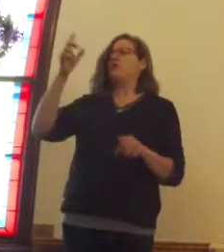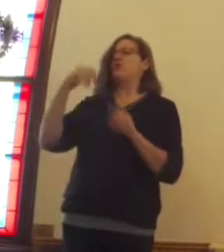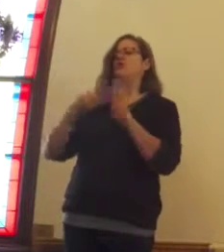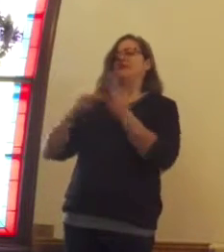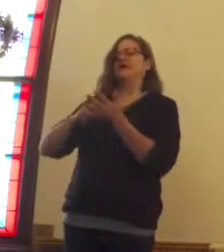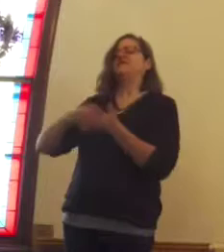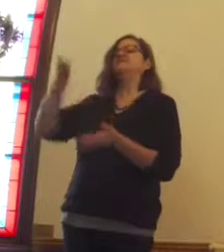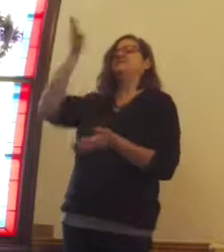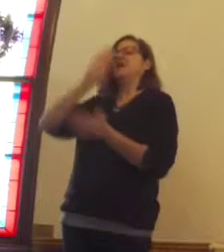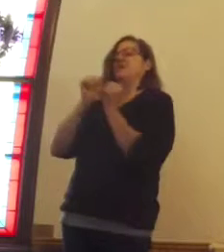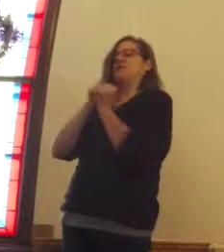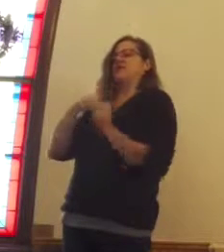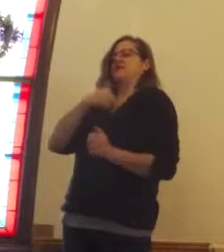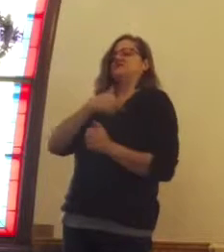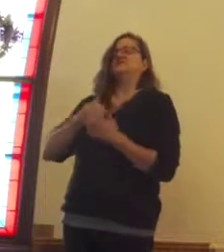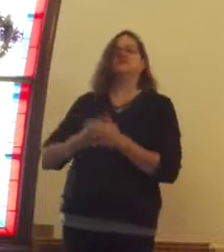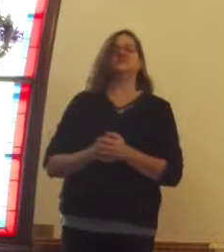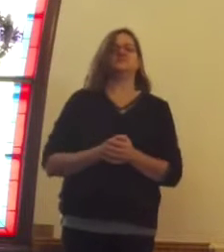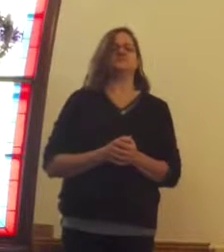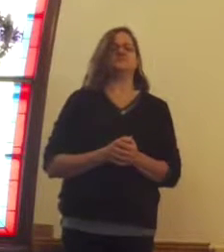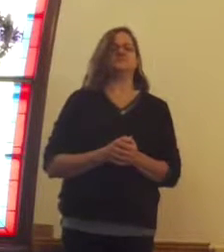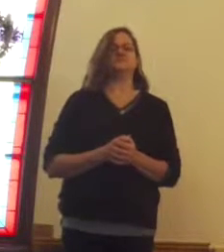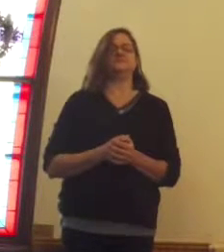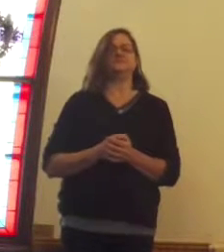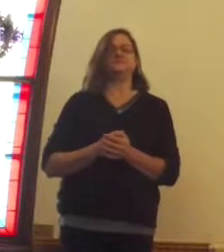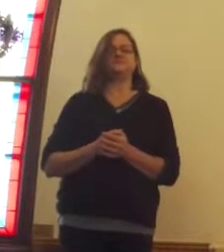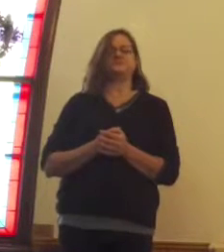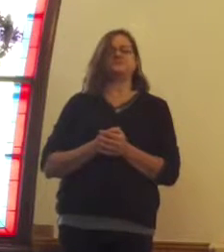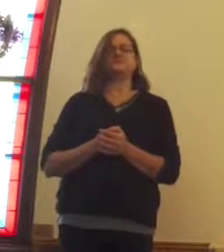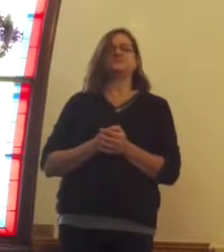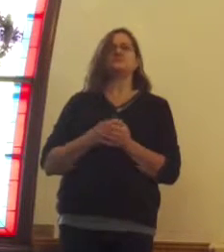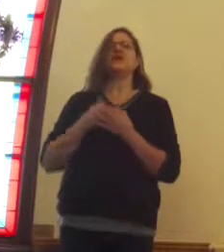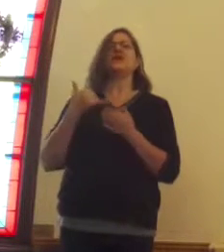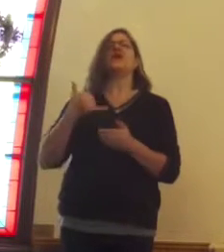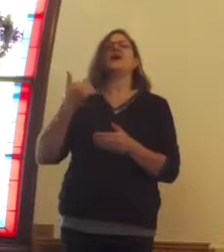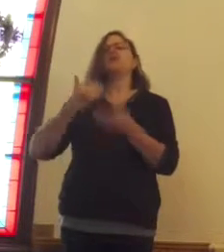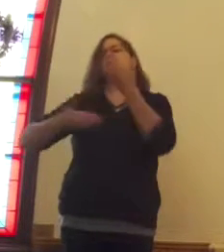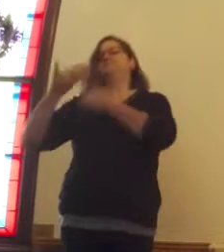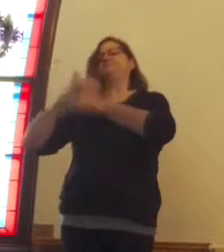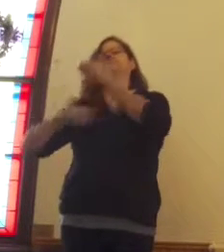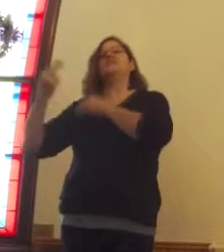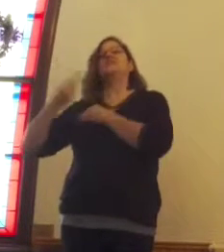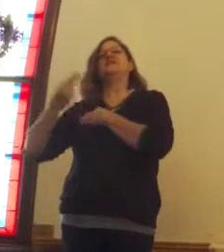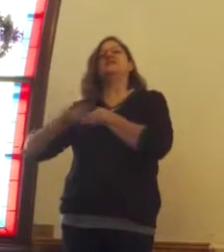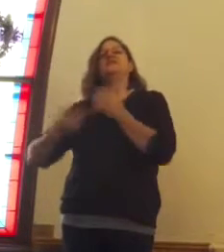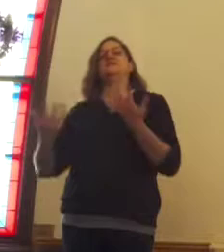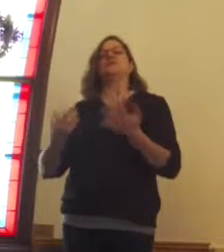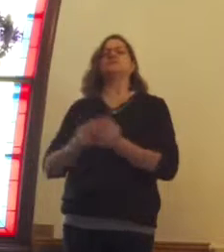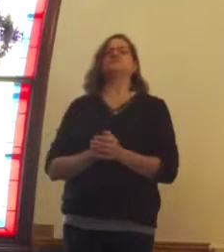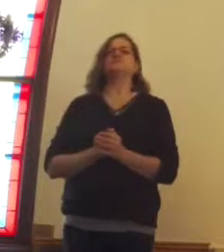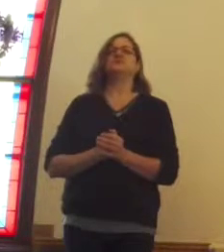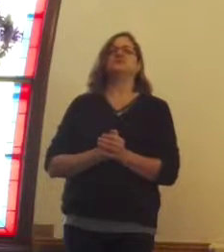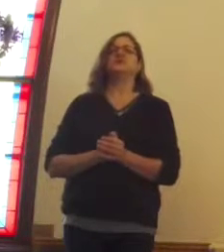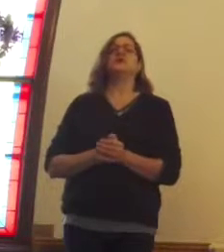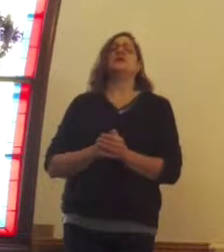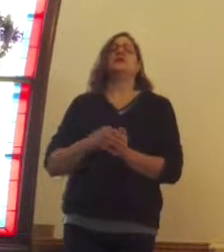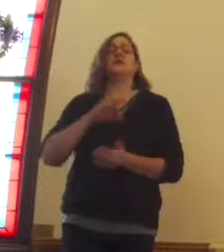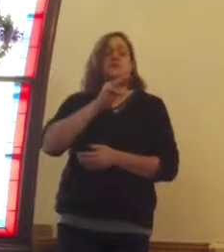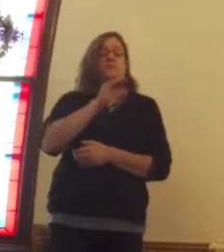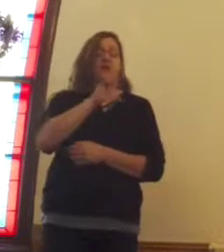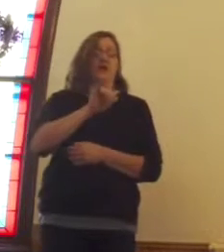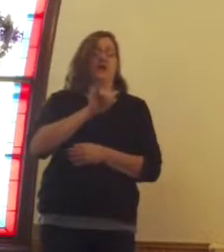us. So let's take a look at some back history here. We have Mary who is engaged to Joseph.